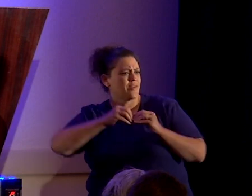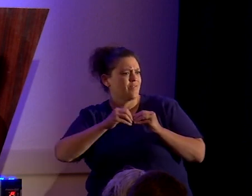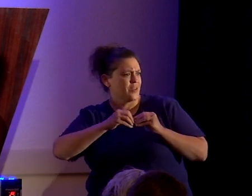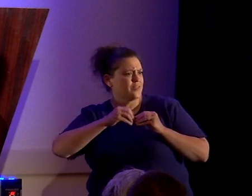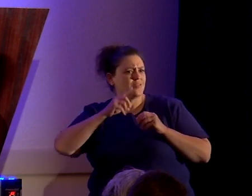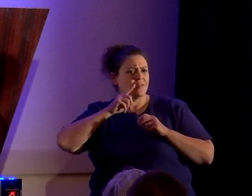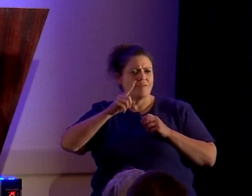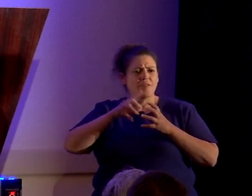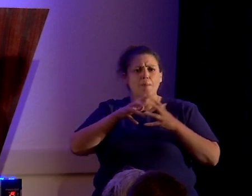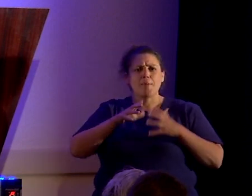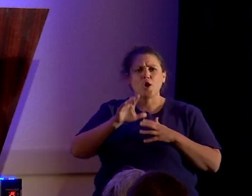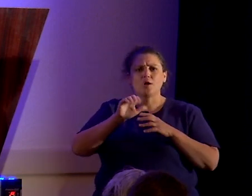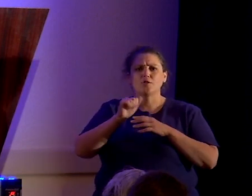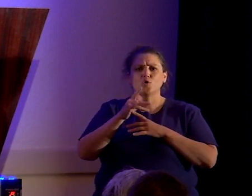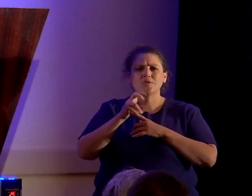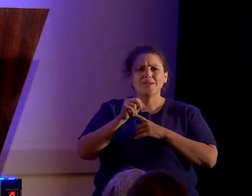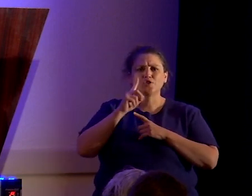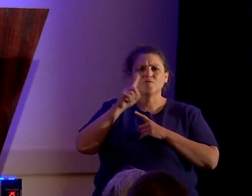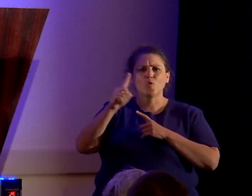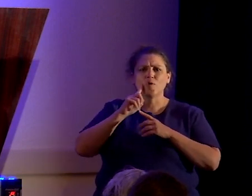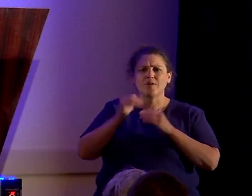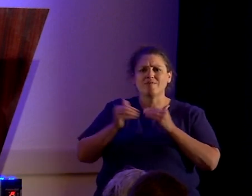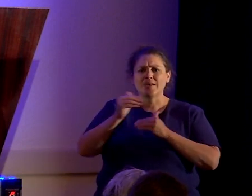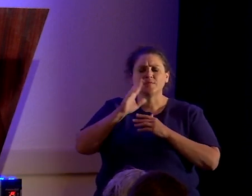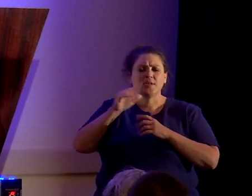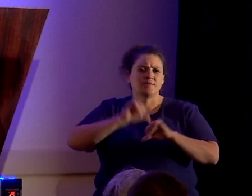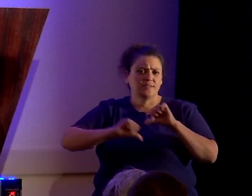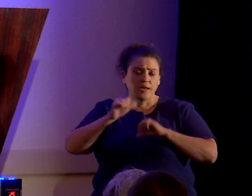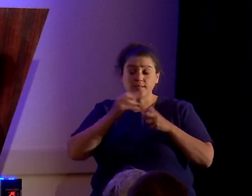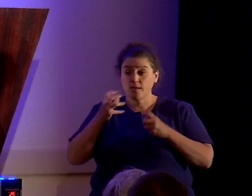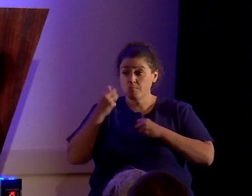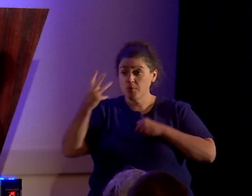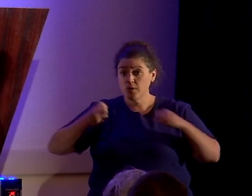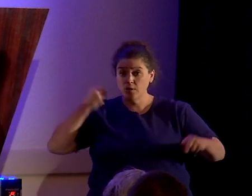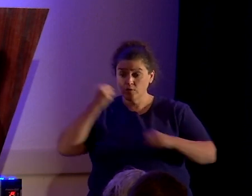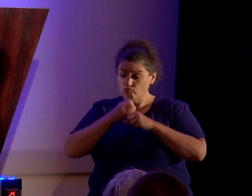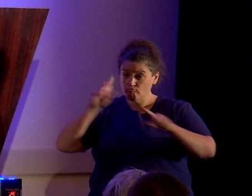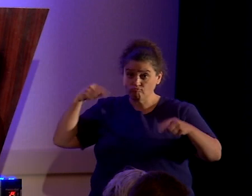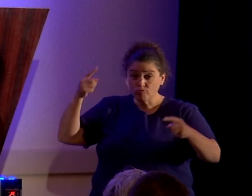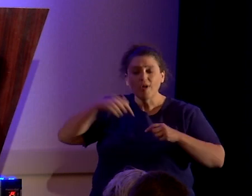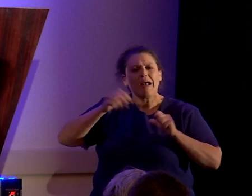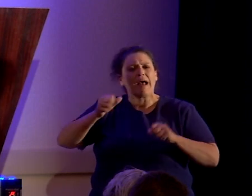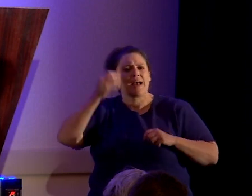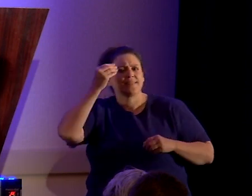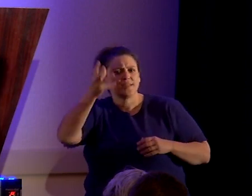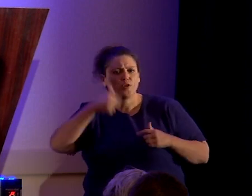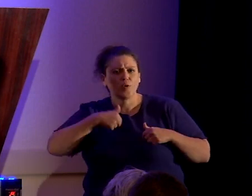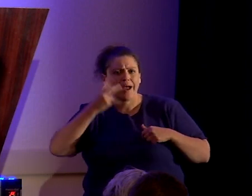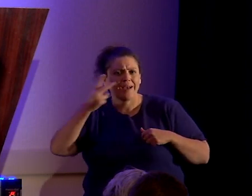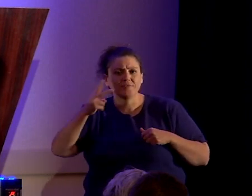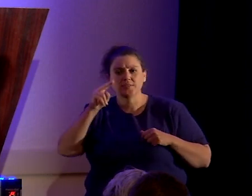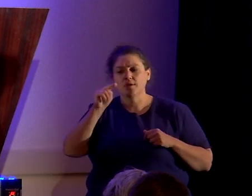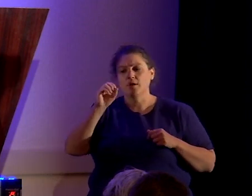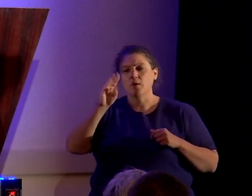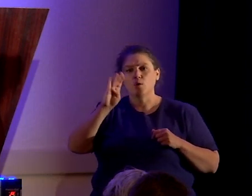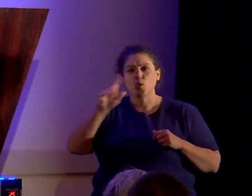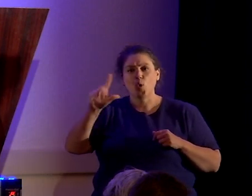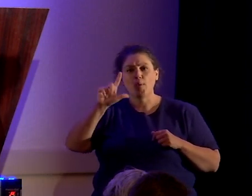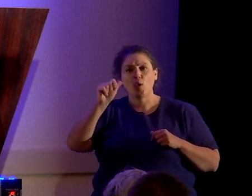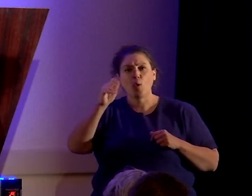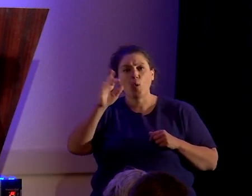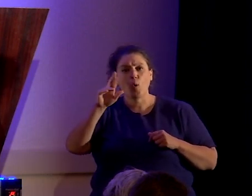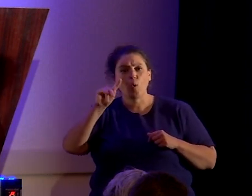Advancement of Science. And in all of those years, I can tell you, I have seen Nobel laureate after Nobel